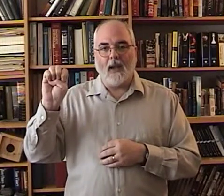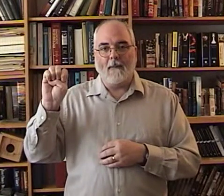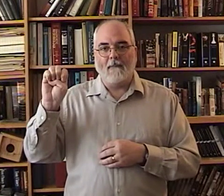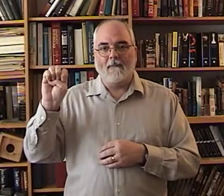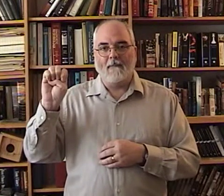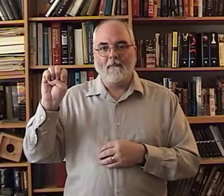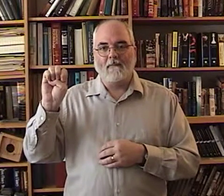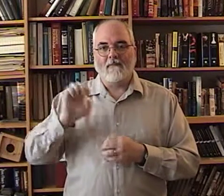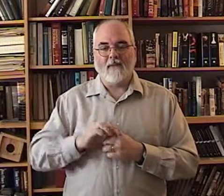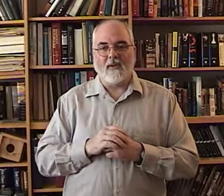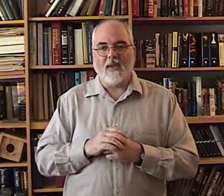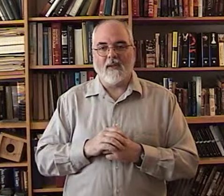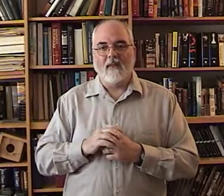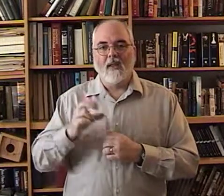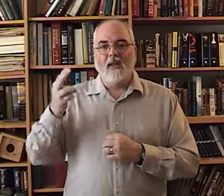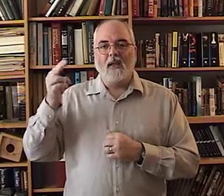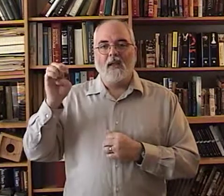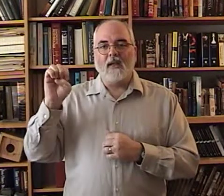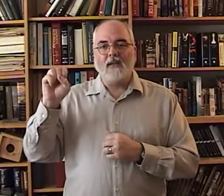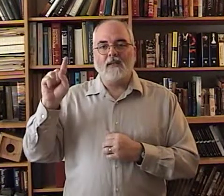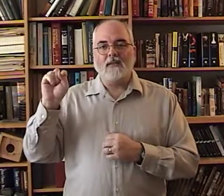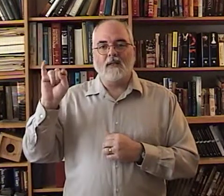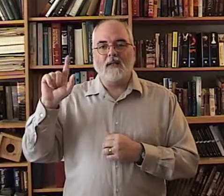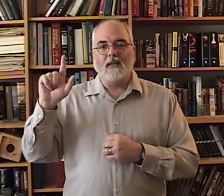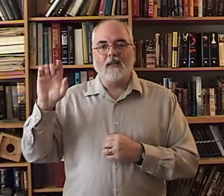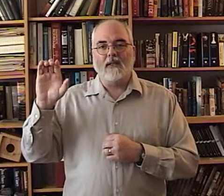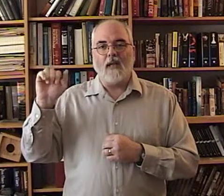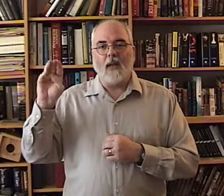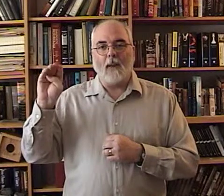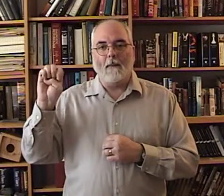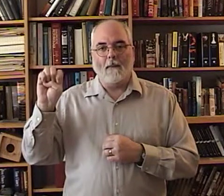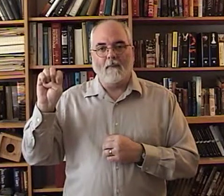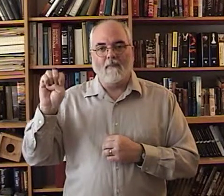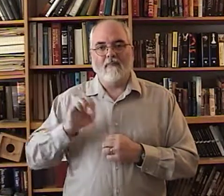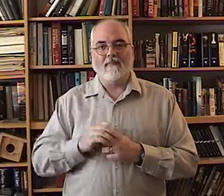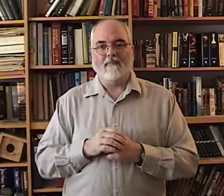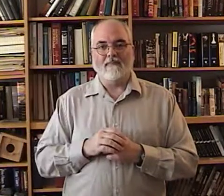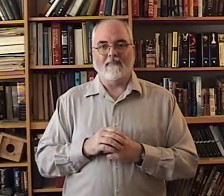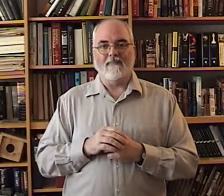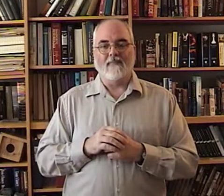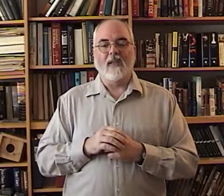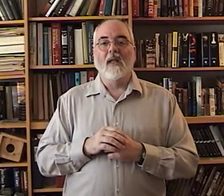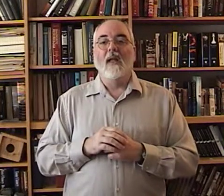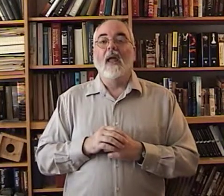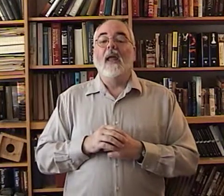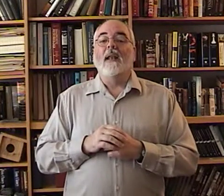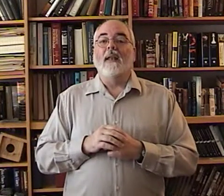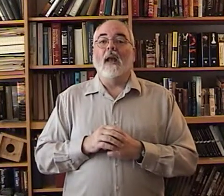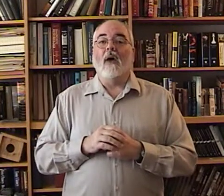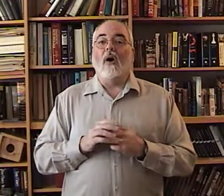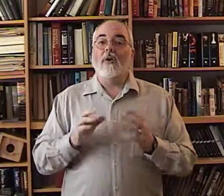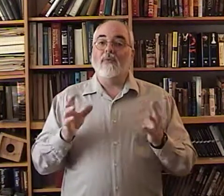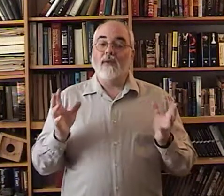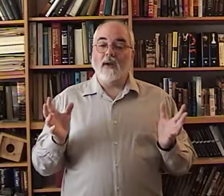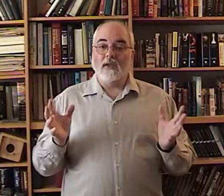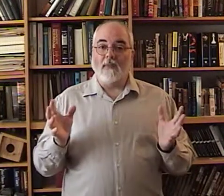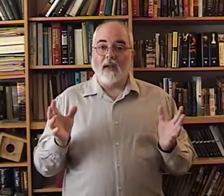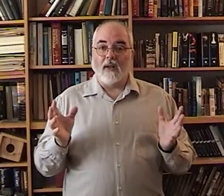okay he still came now on your fingerspelling